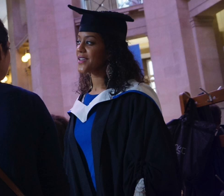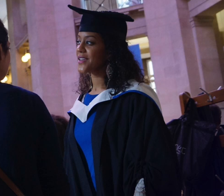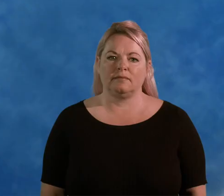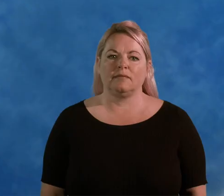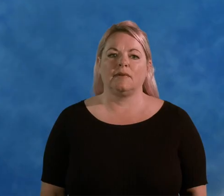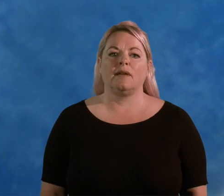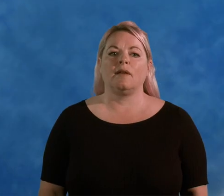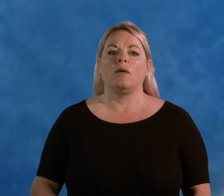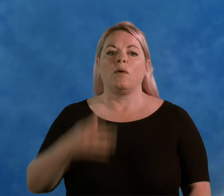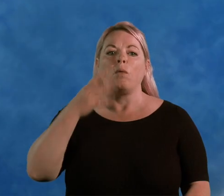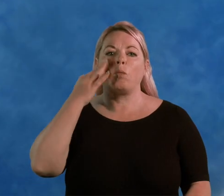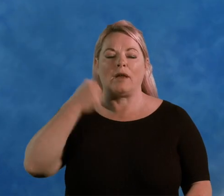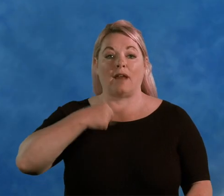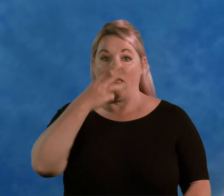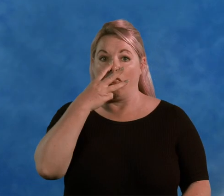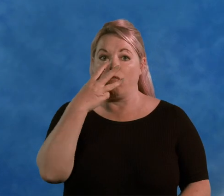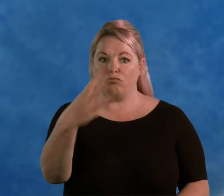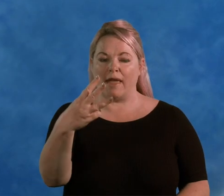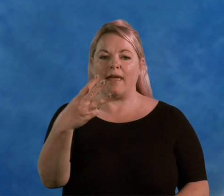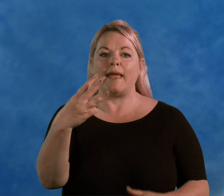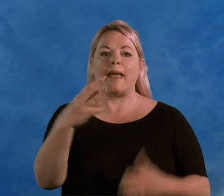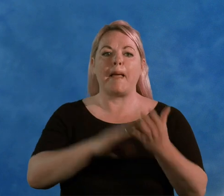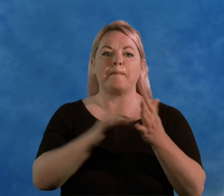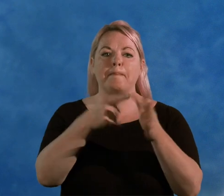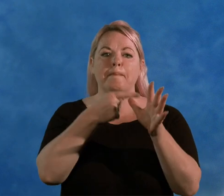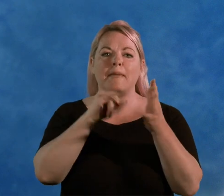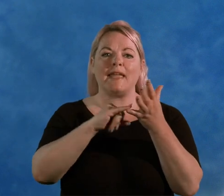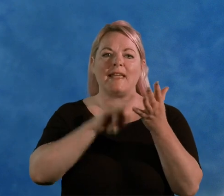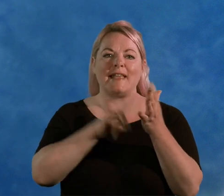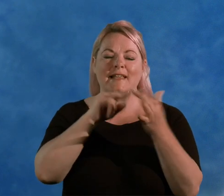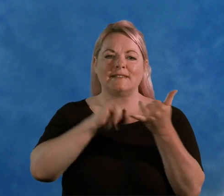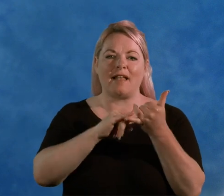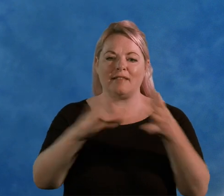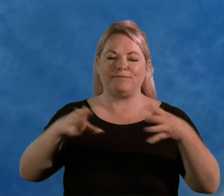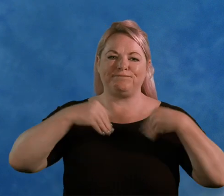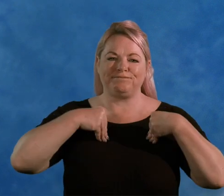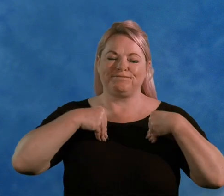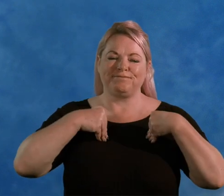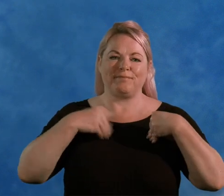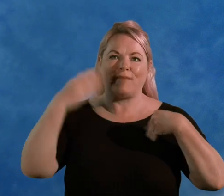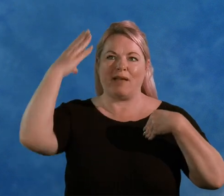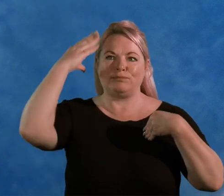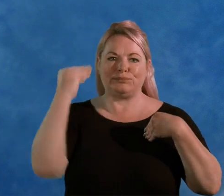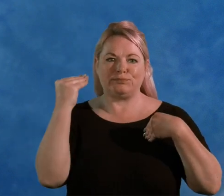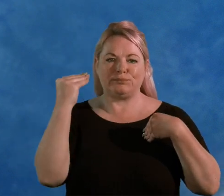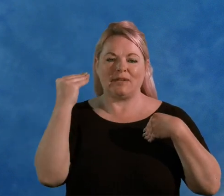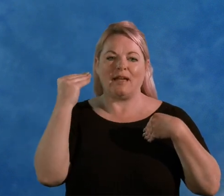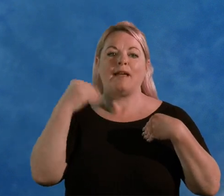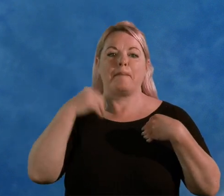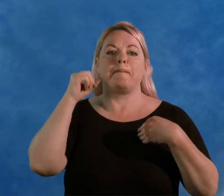When I was three years old, I got measles and it affected my hearing. So I had hearing